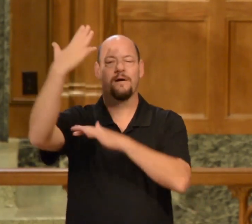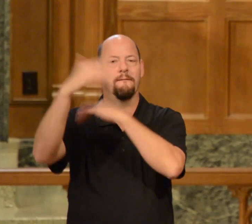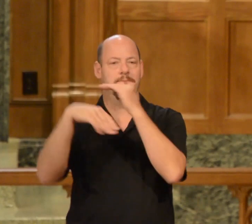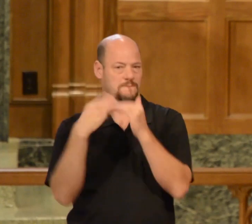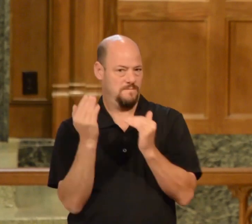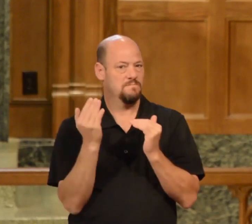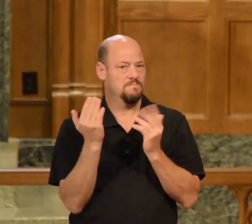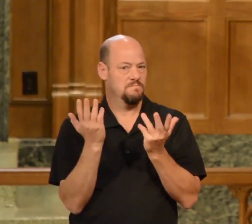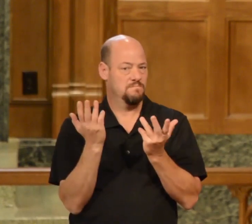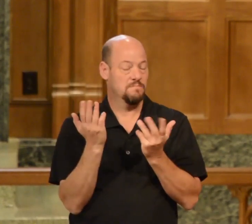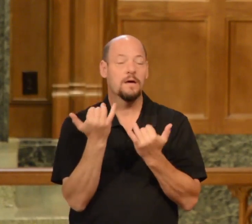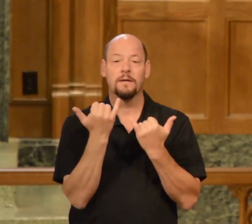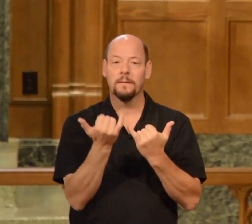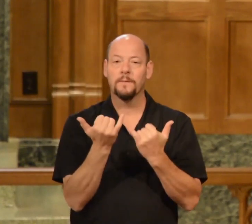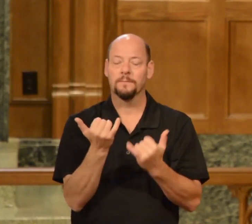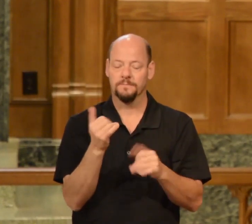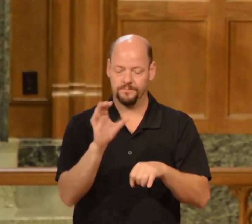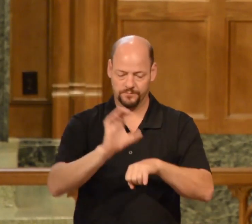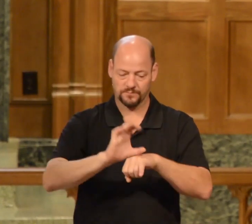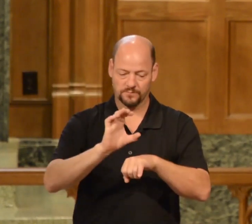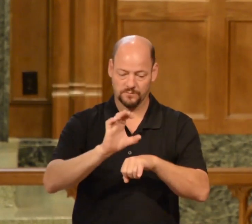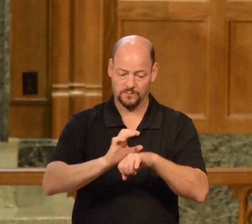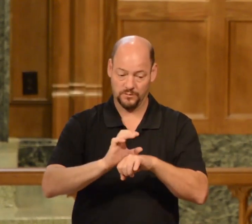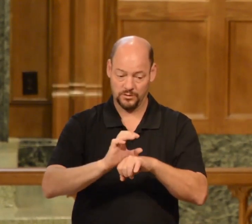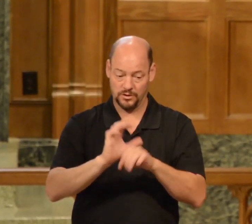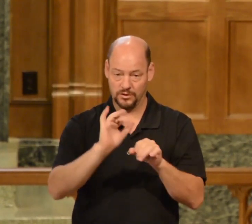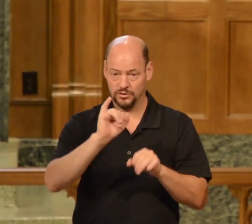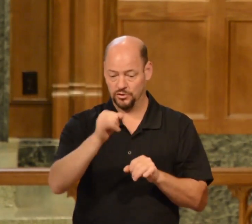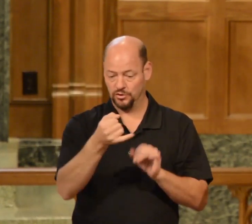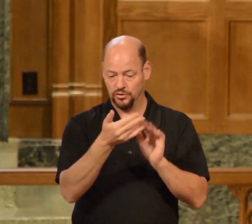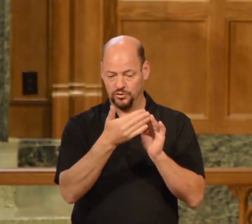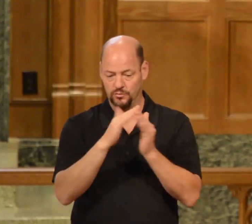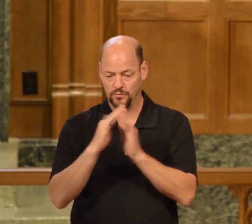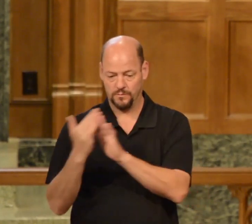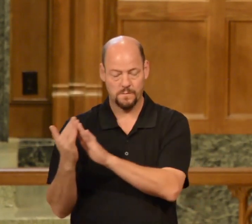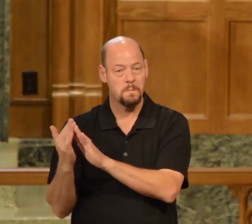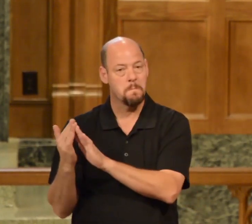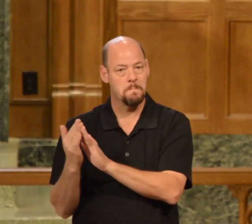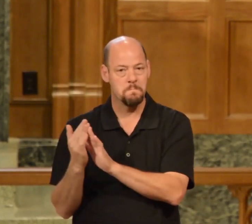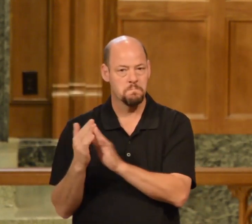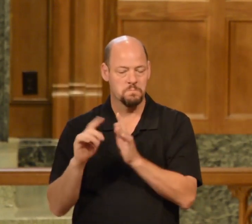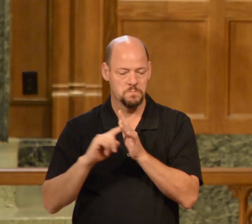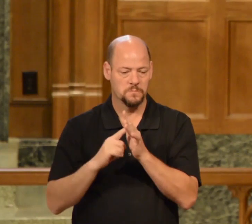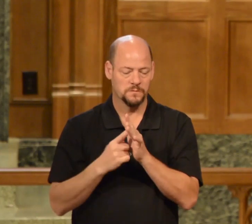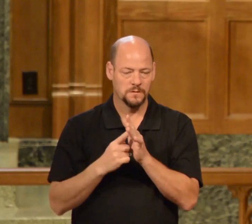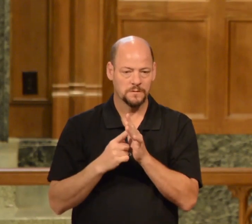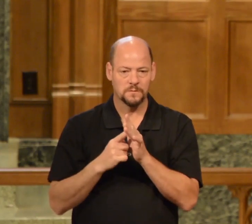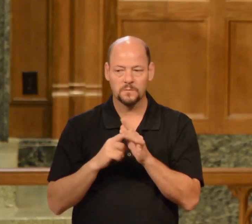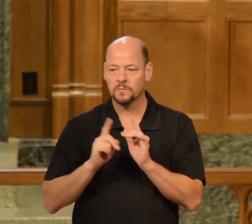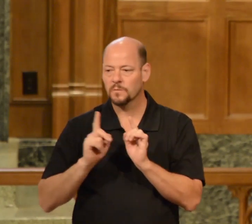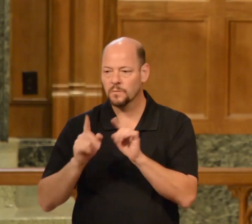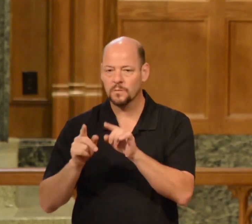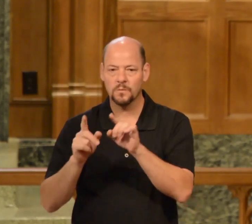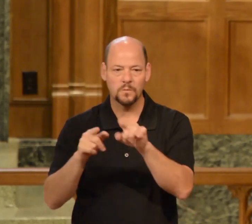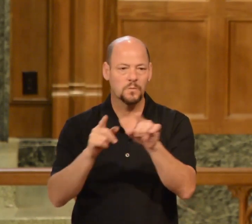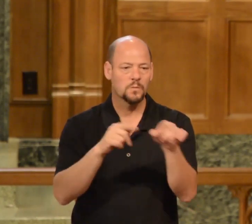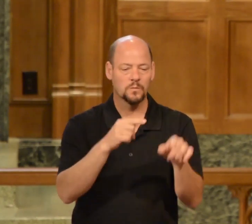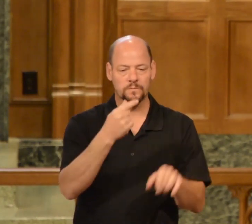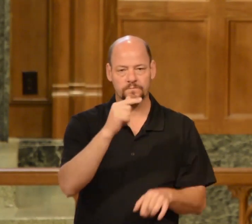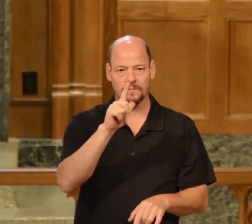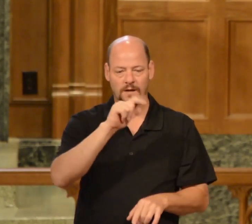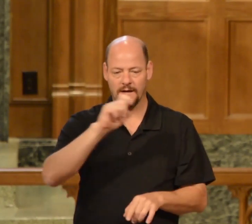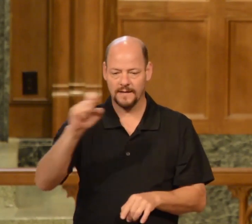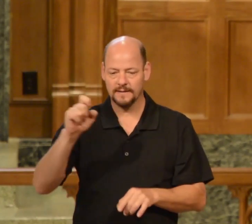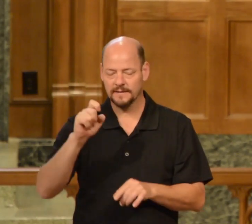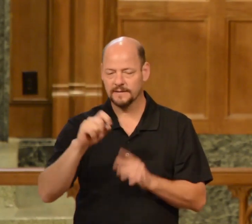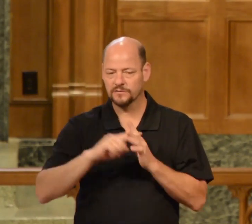and now the church in Jerusalem Jerusalem is starting to glow and Galilee is starting to glow and